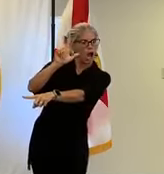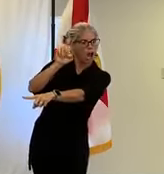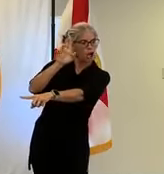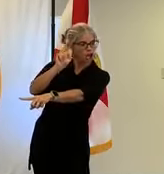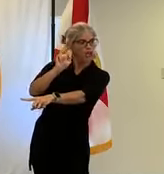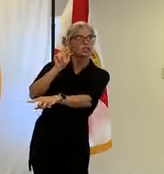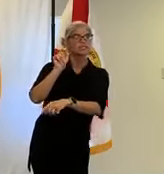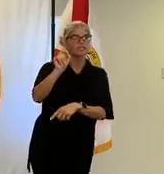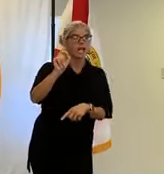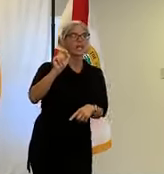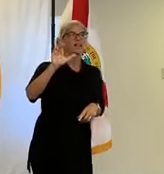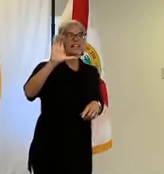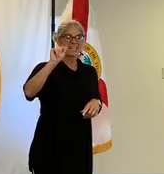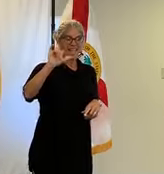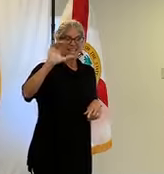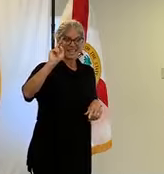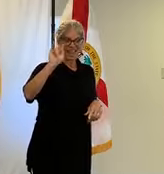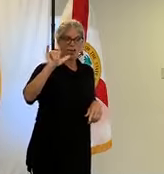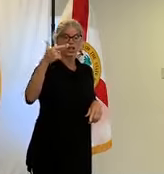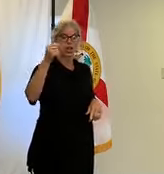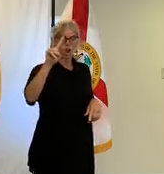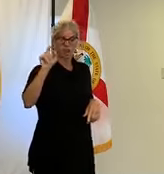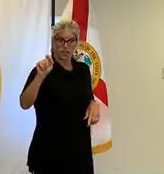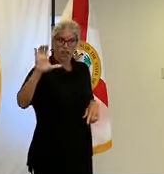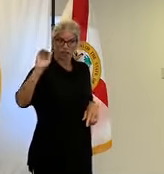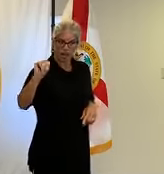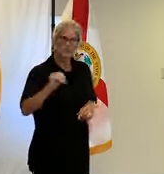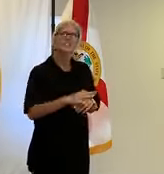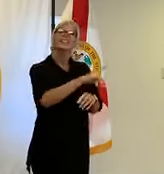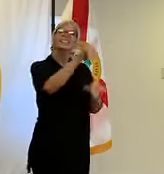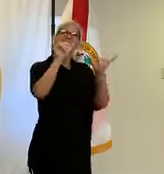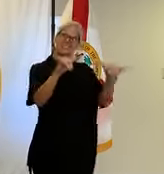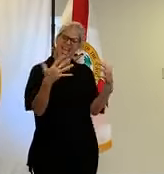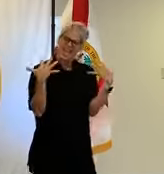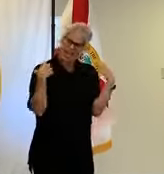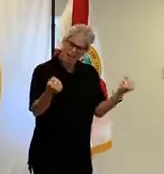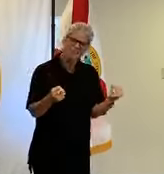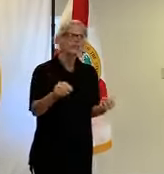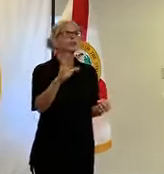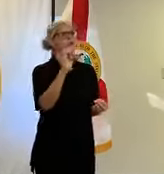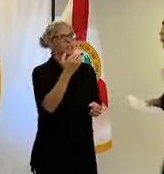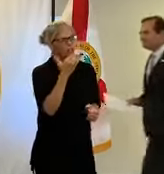and thank you for being clay strong i'm going to turn it over to howard watemaker the county manager now